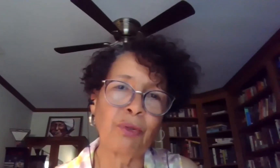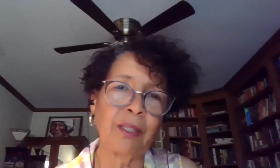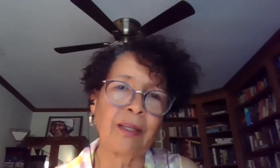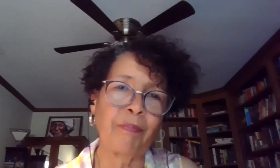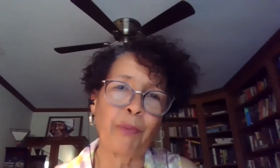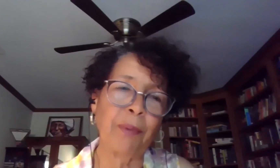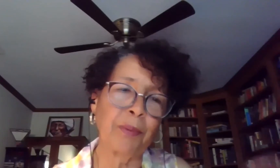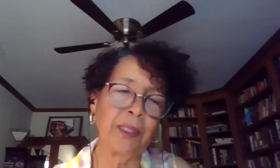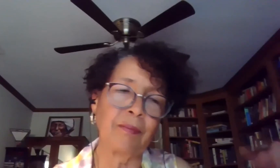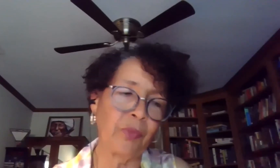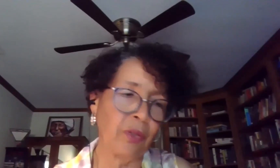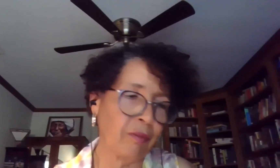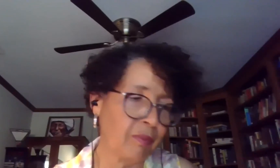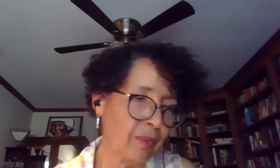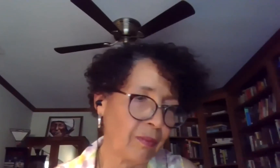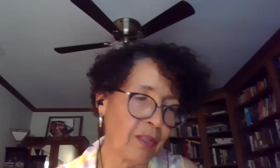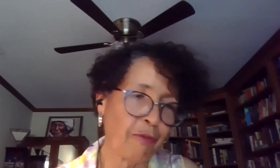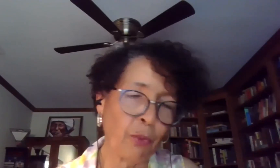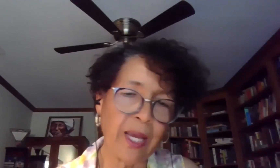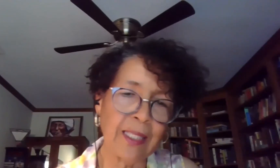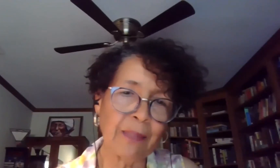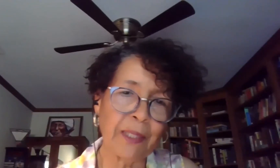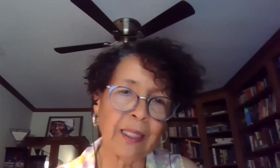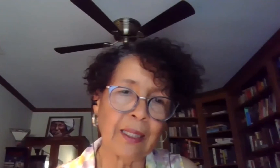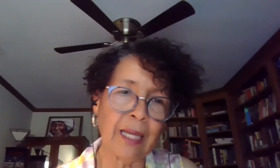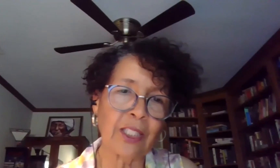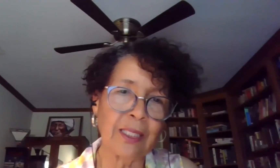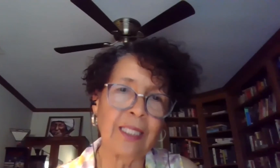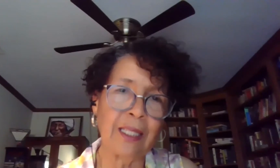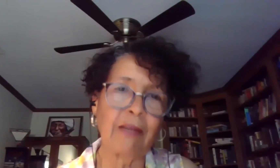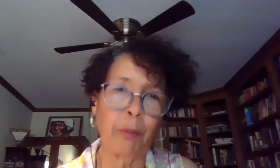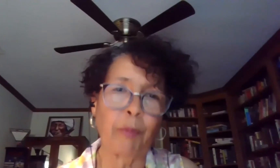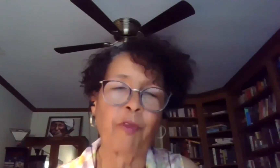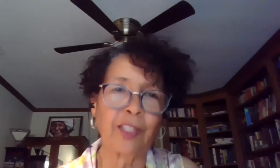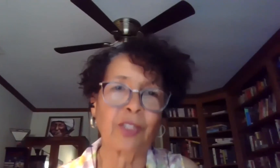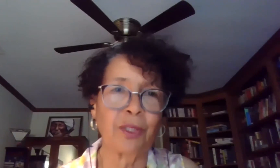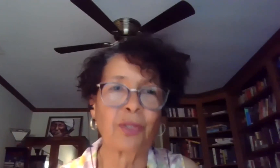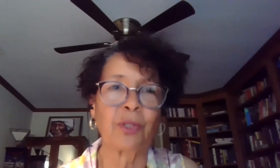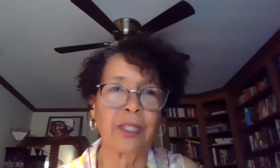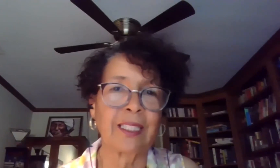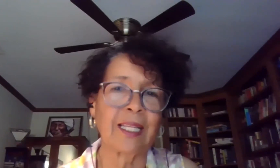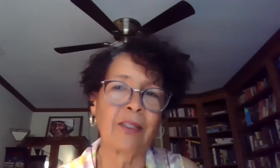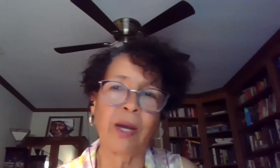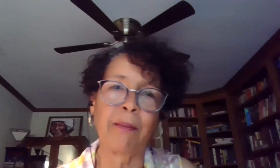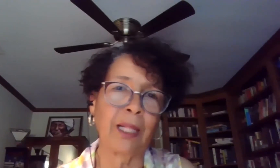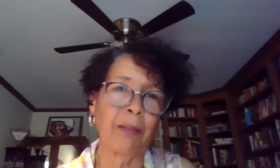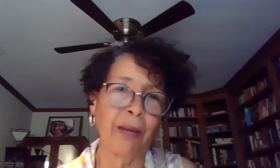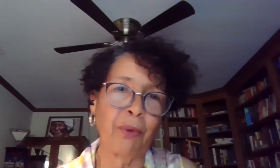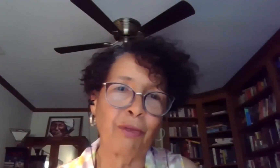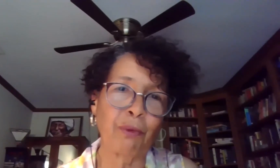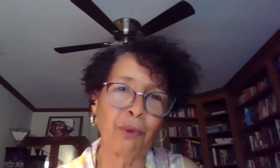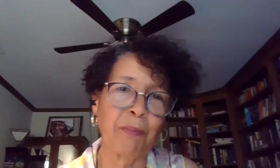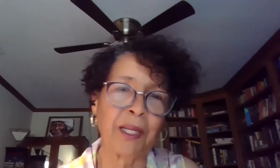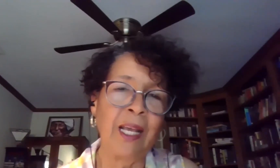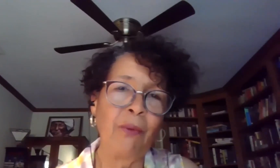too, um, probably in, you know, different ways, but I just need to hear from a professional historian because I try to muddle my